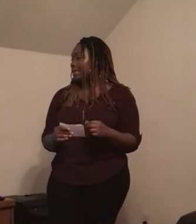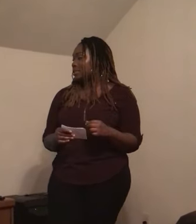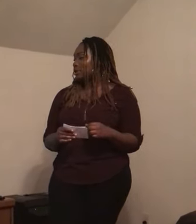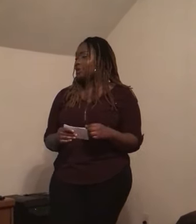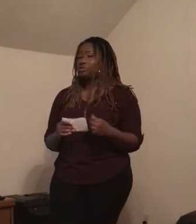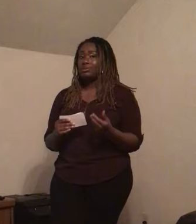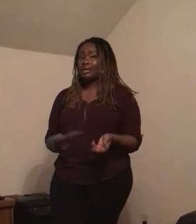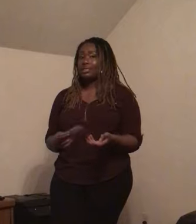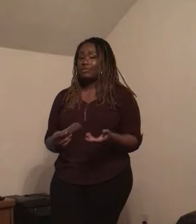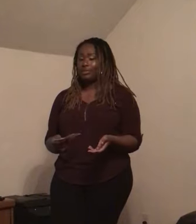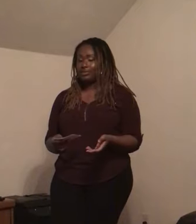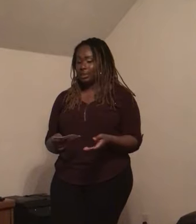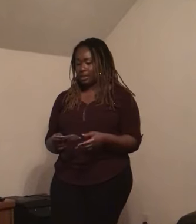as of 2015,